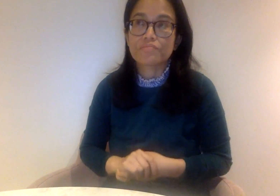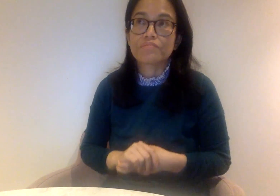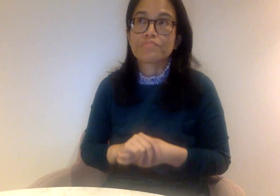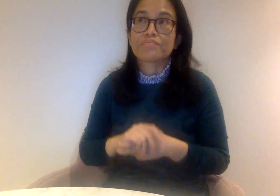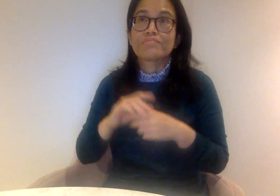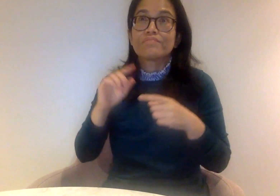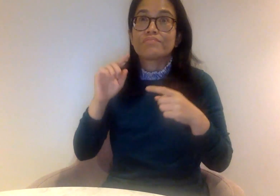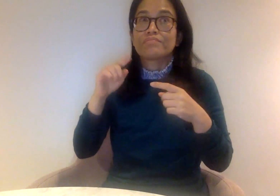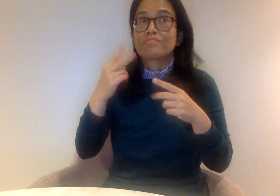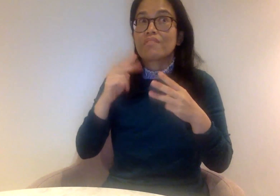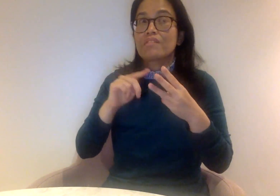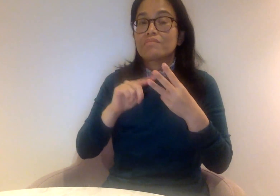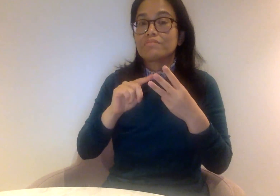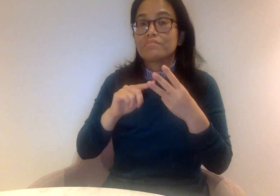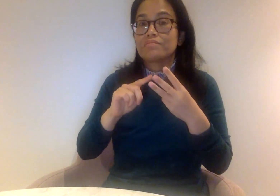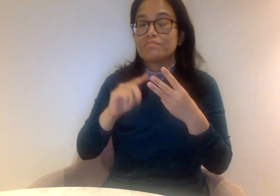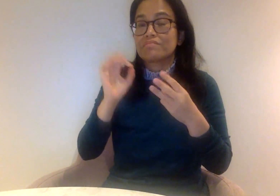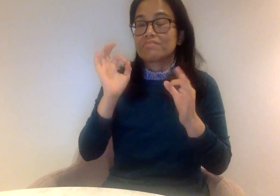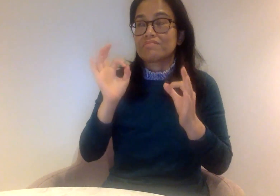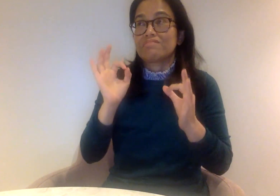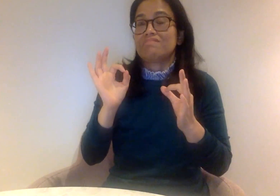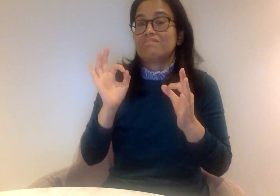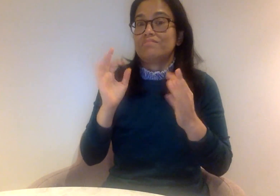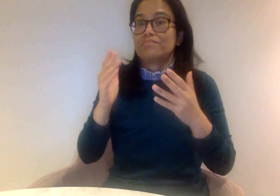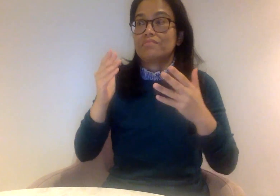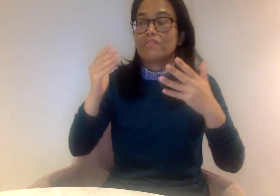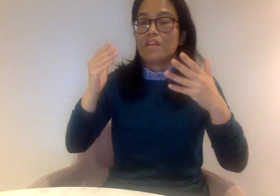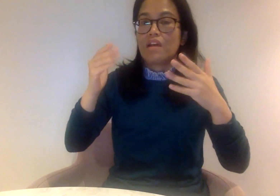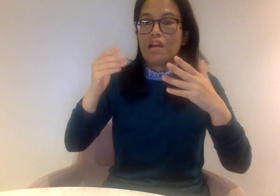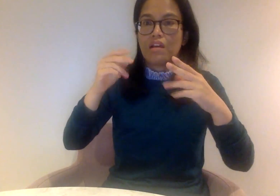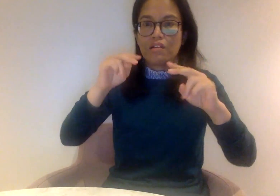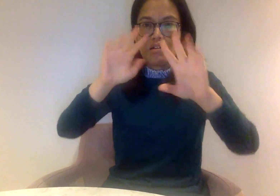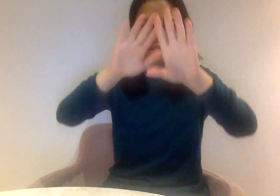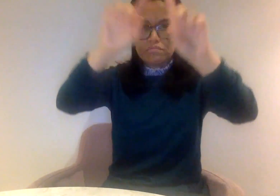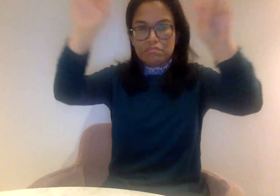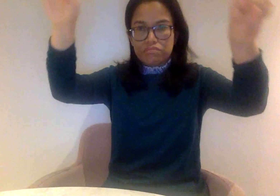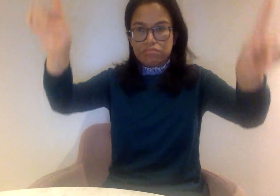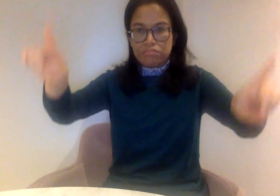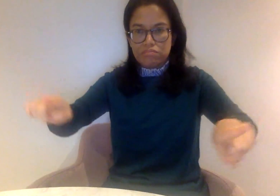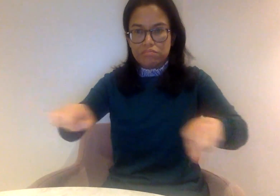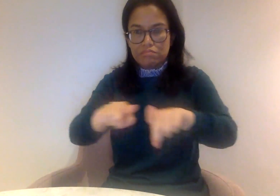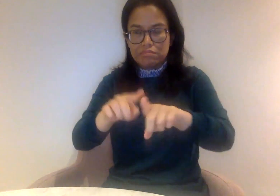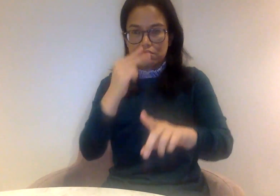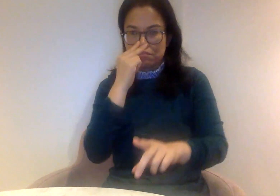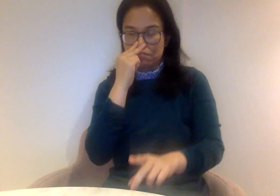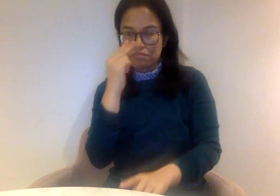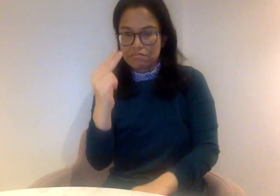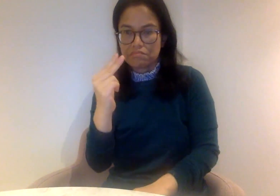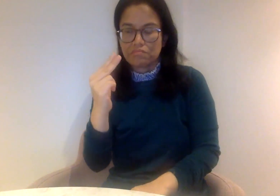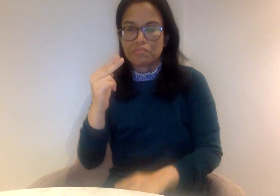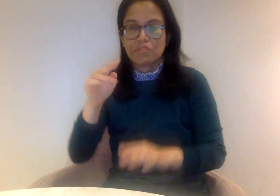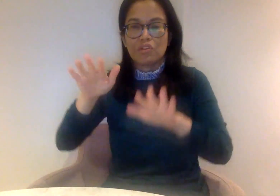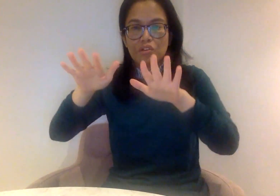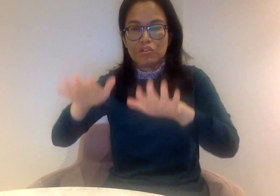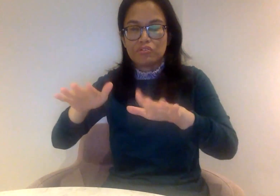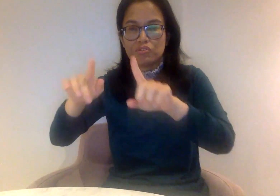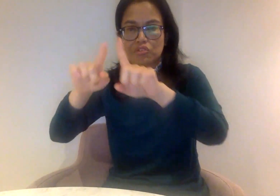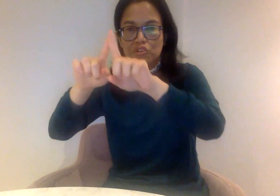provided, the service provider themselves, but also the person who uses the interpreting service. And when looking at the